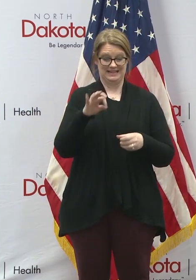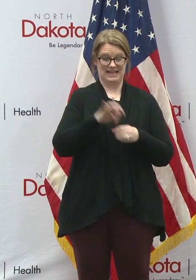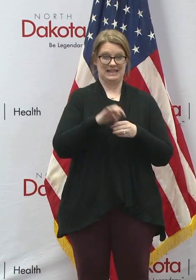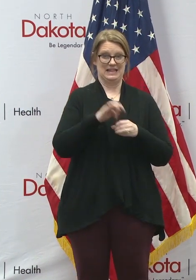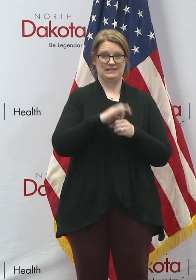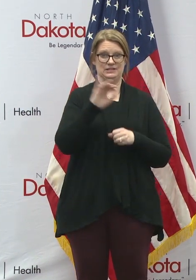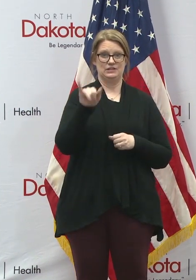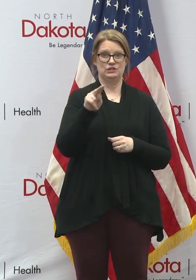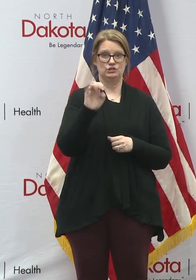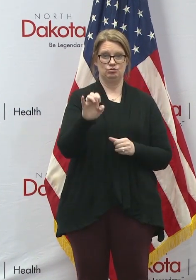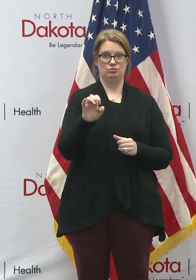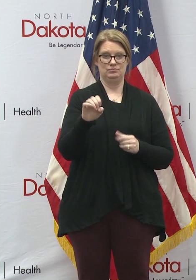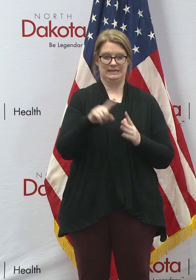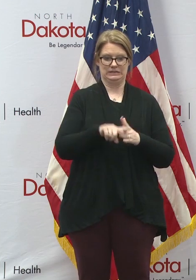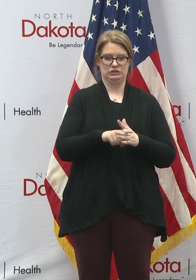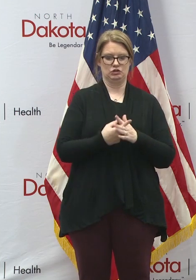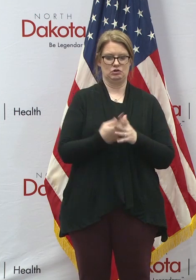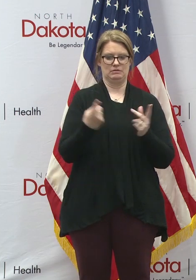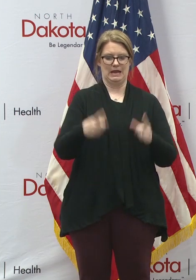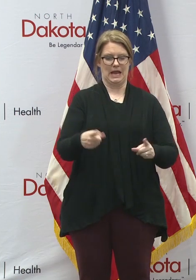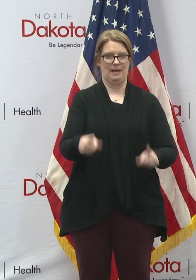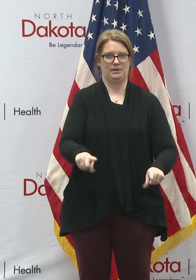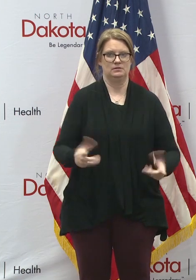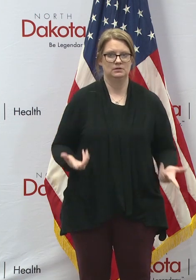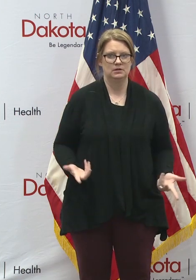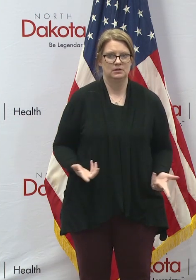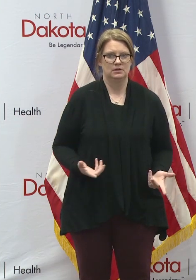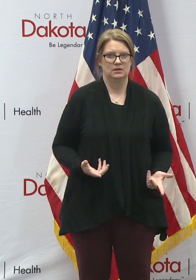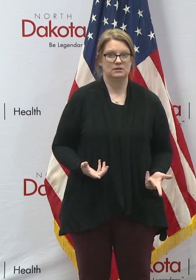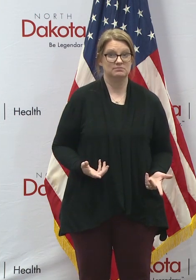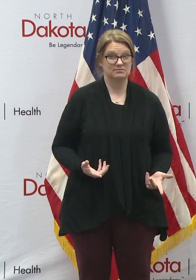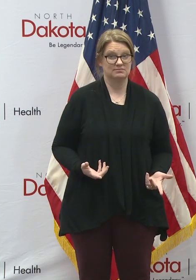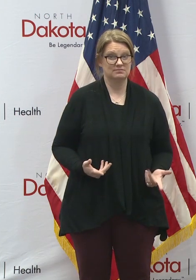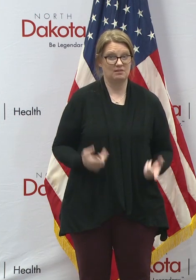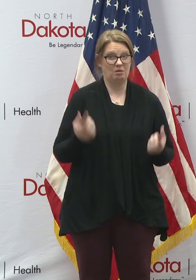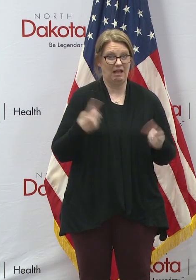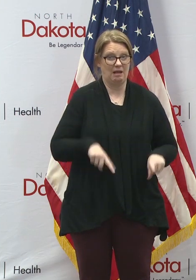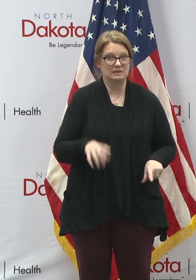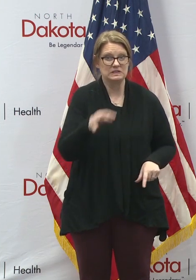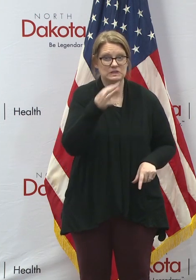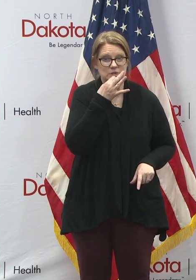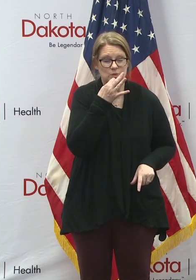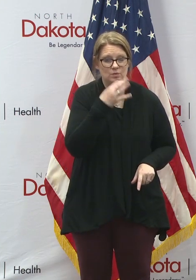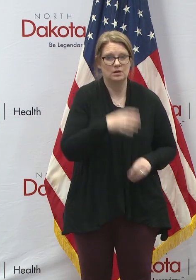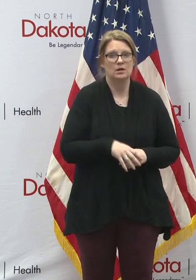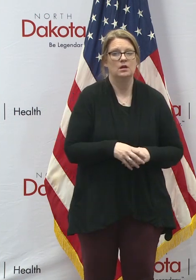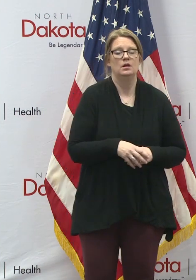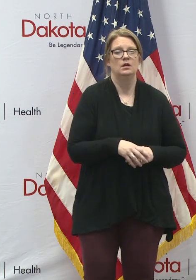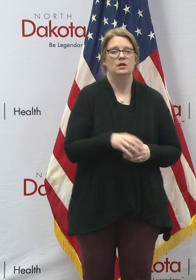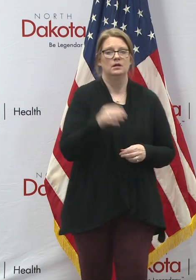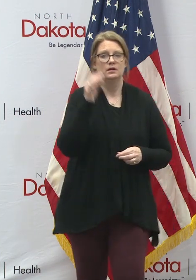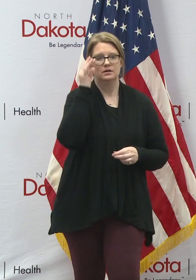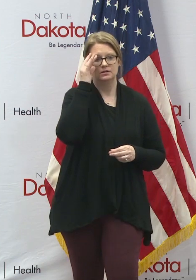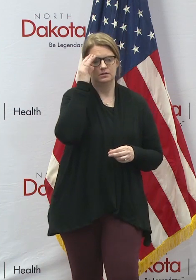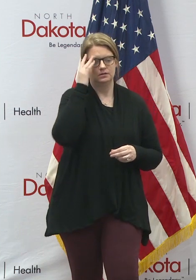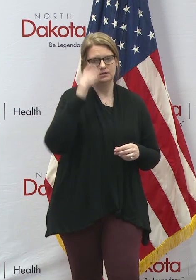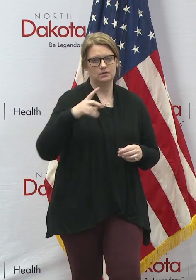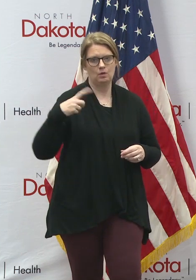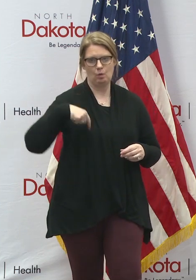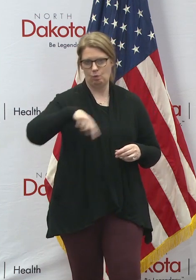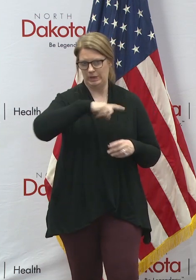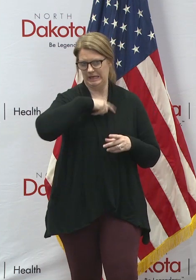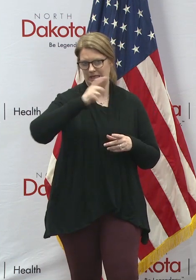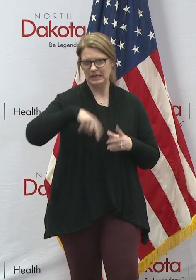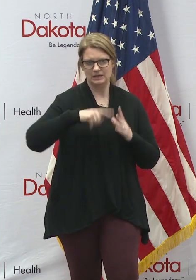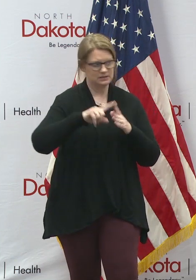is happening already. It's right upon us. And so we need to start